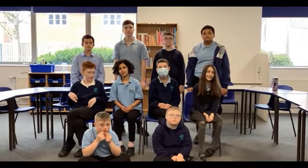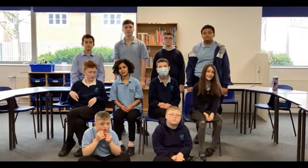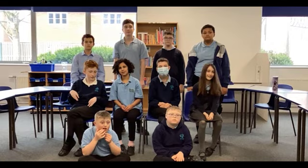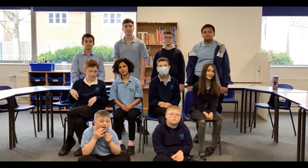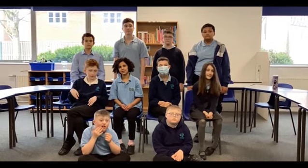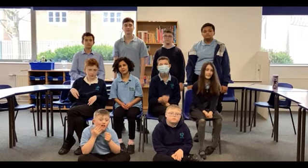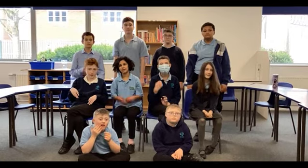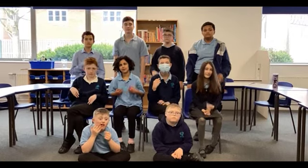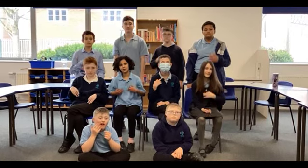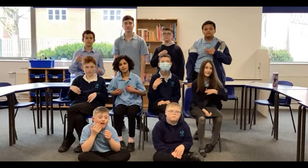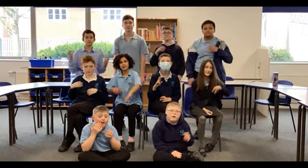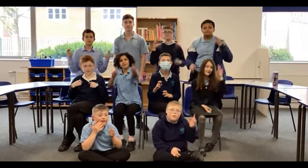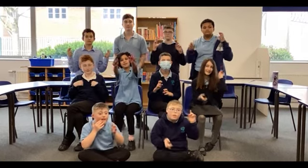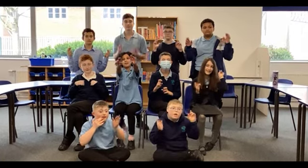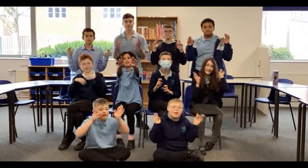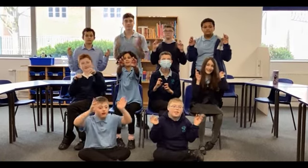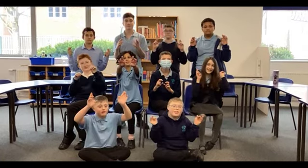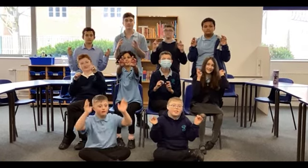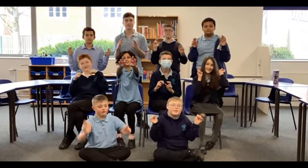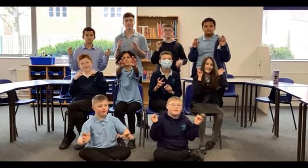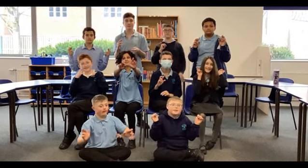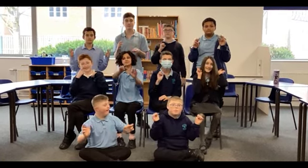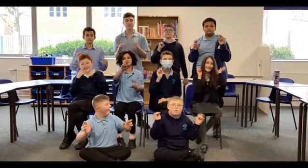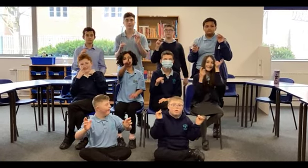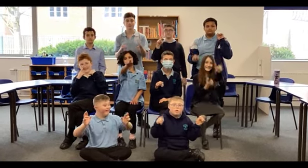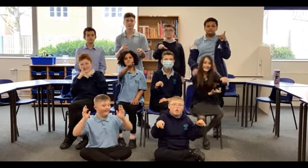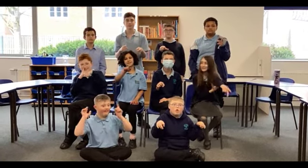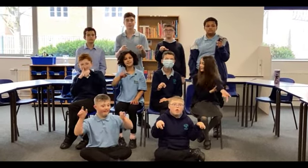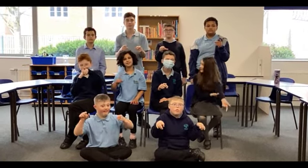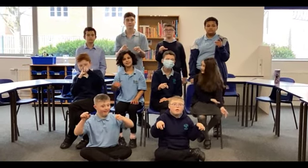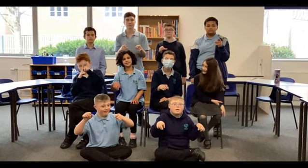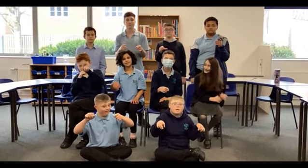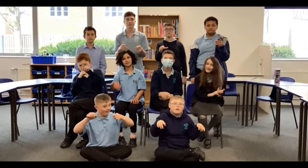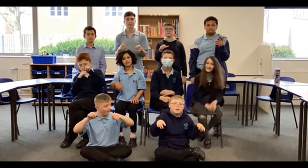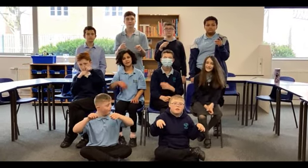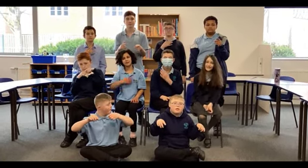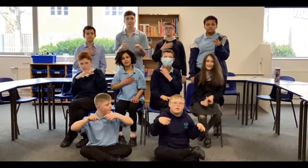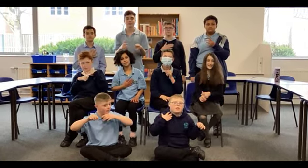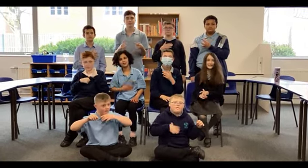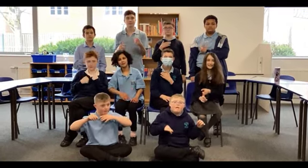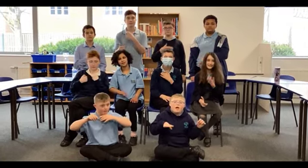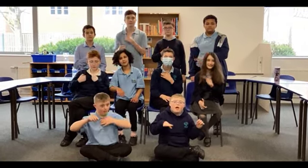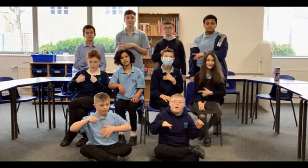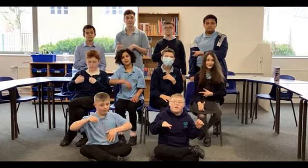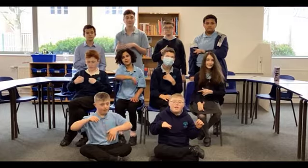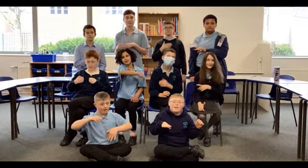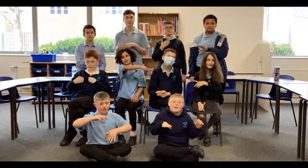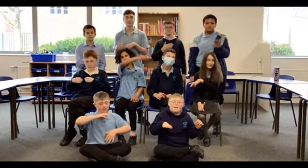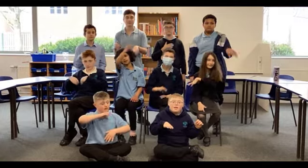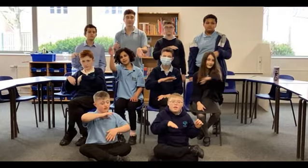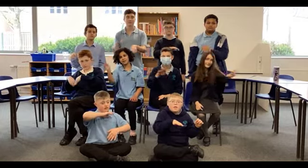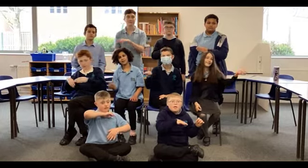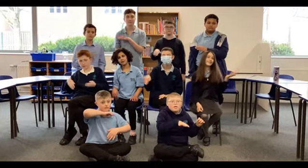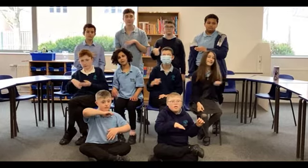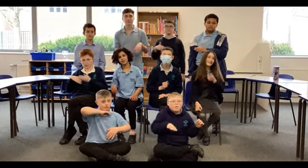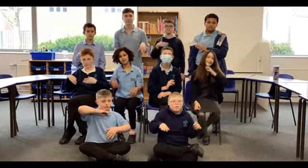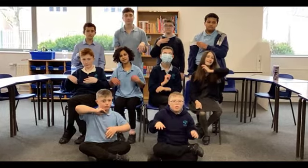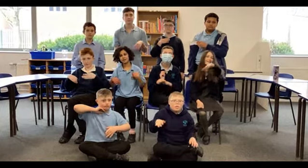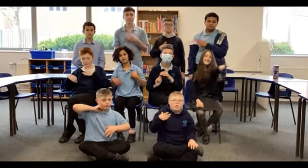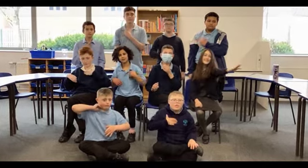My wish for you is that this life becomes all that you wanted